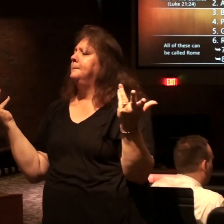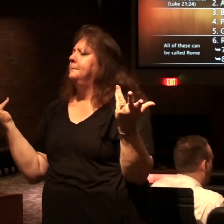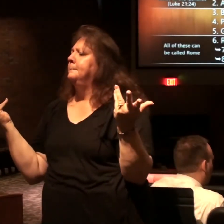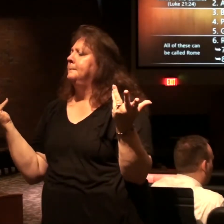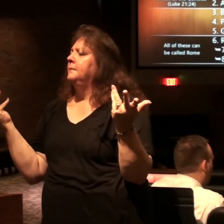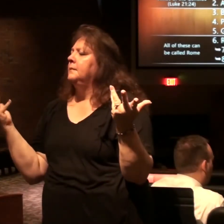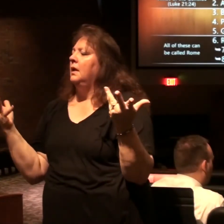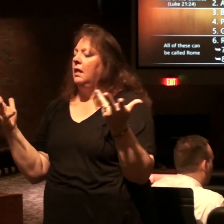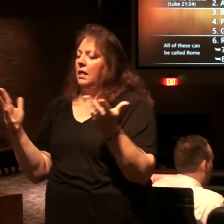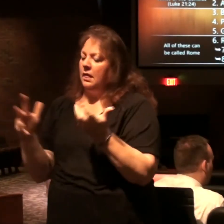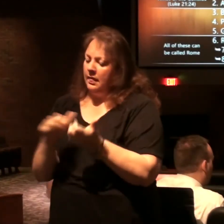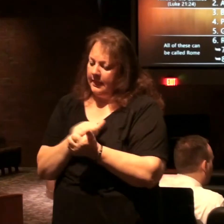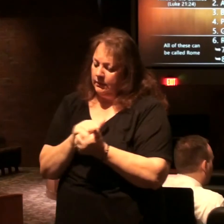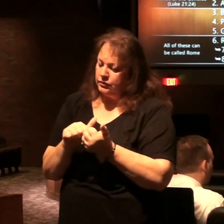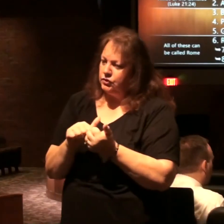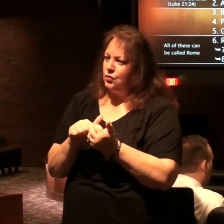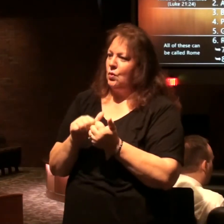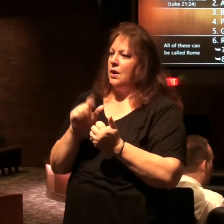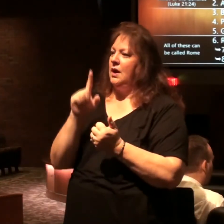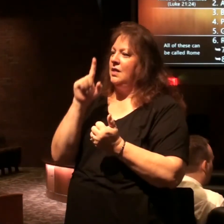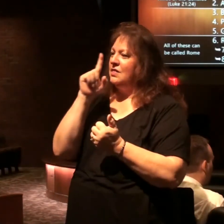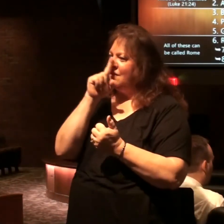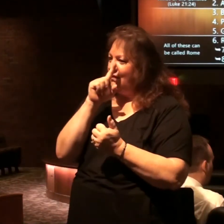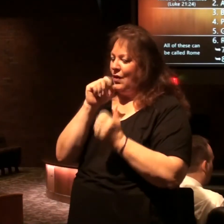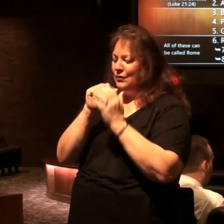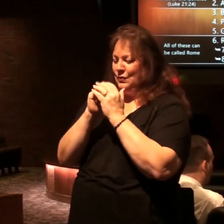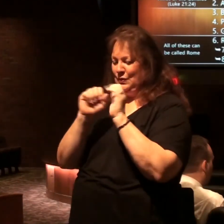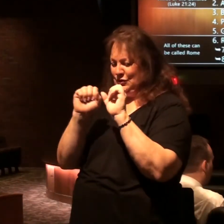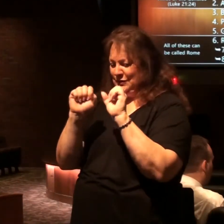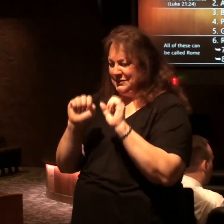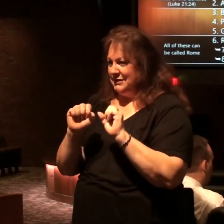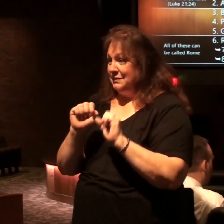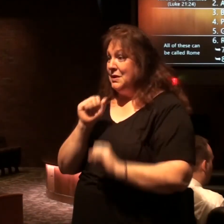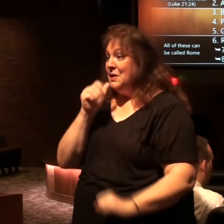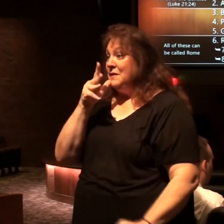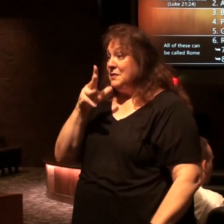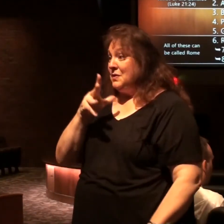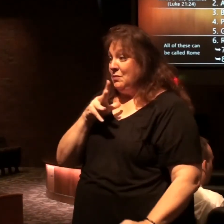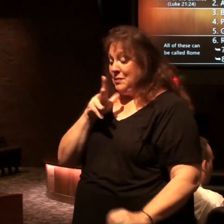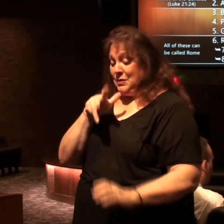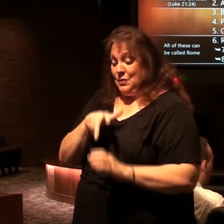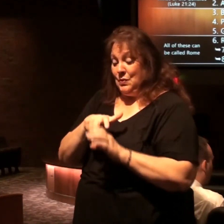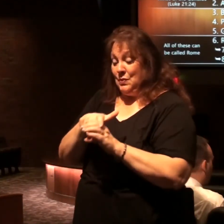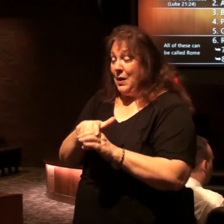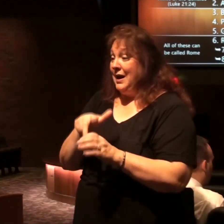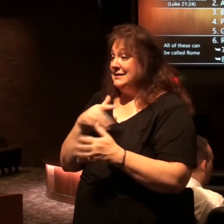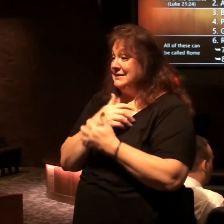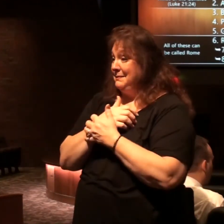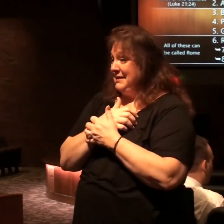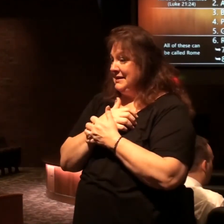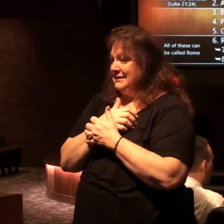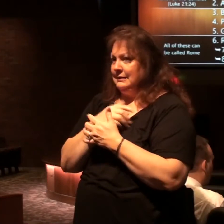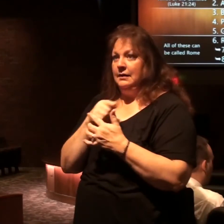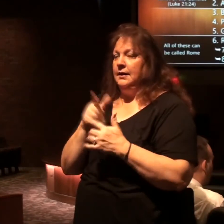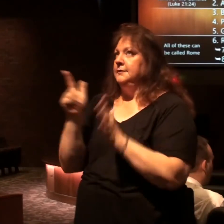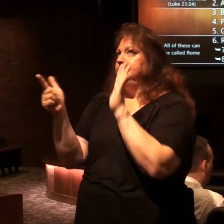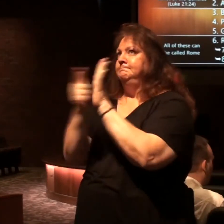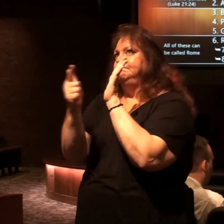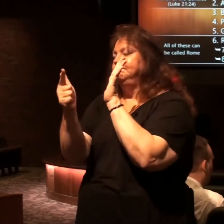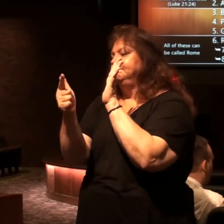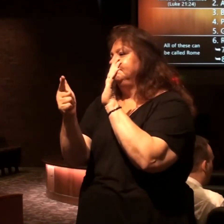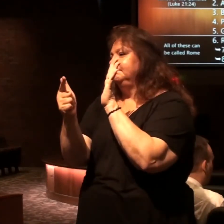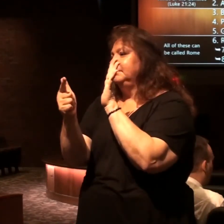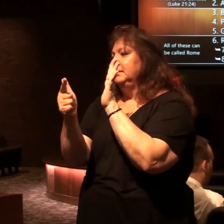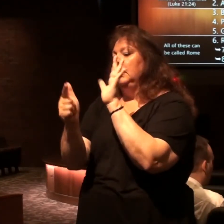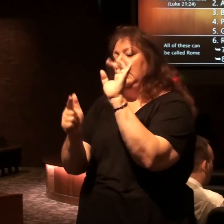they'll destroy the false worship system the woman riding the beast because that can't be allowed anymore